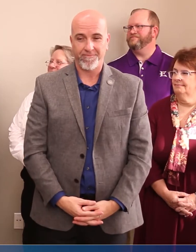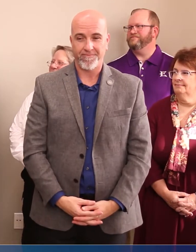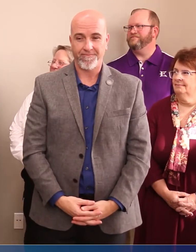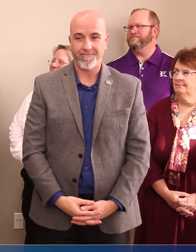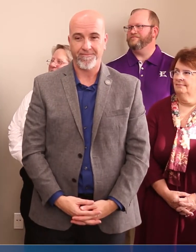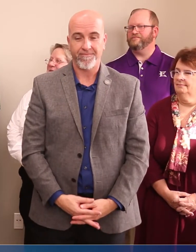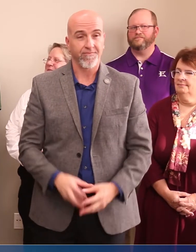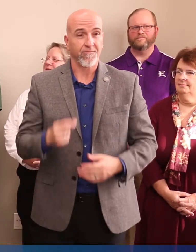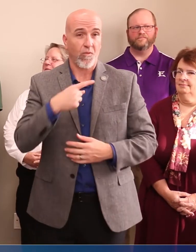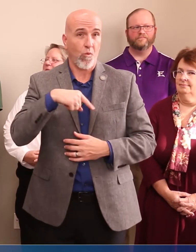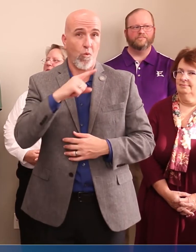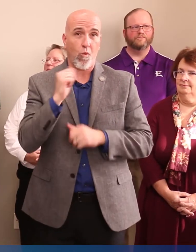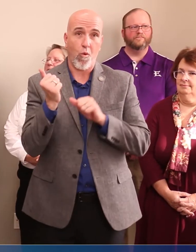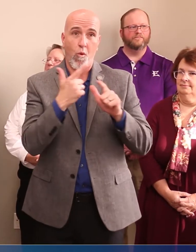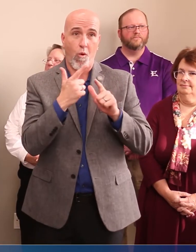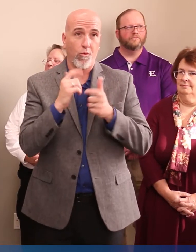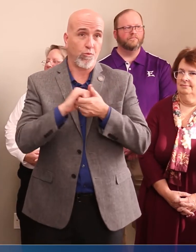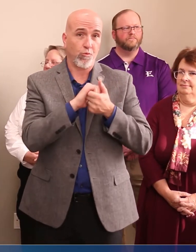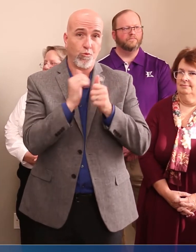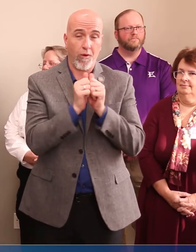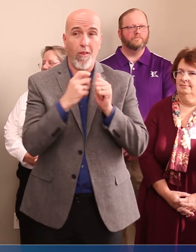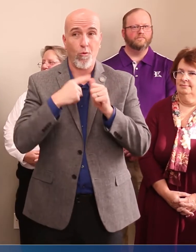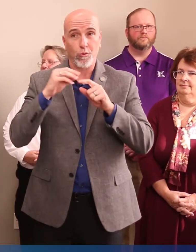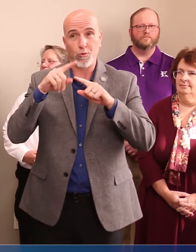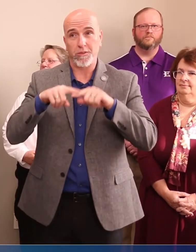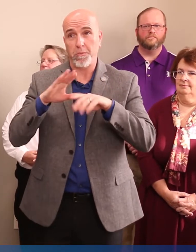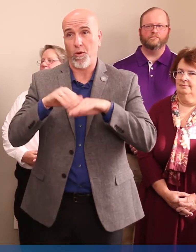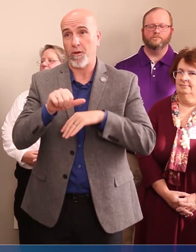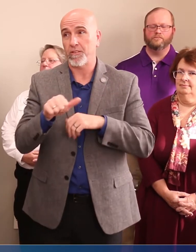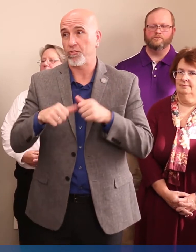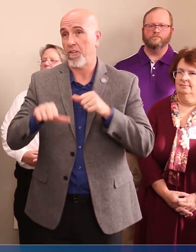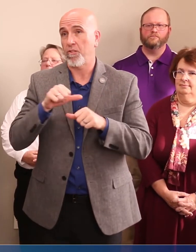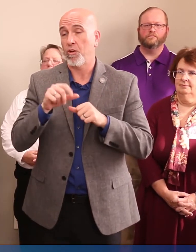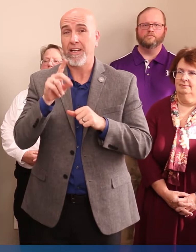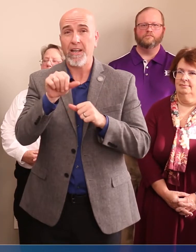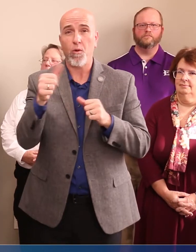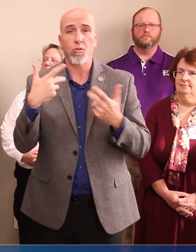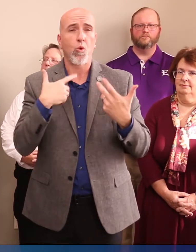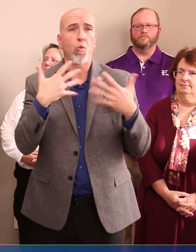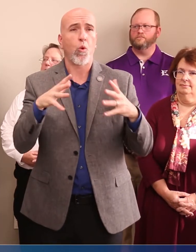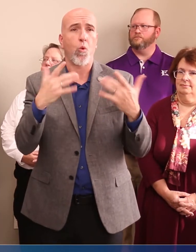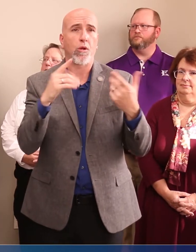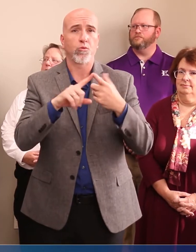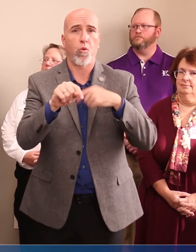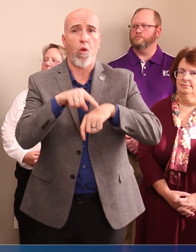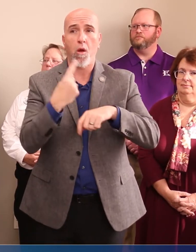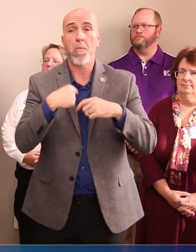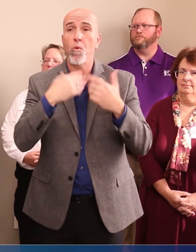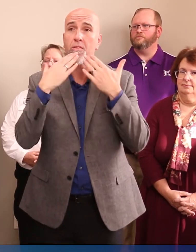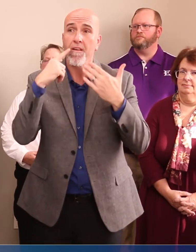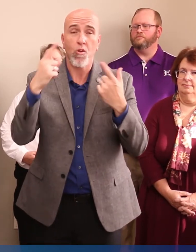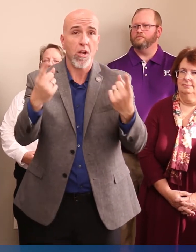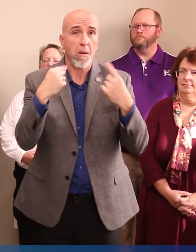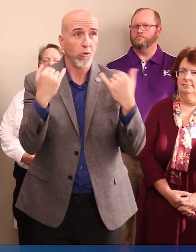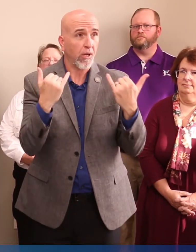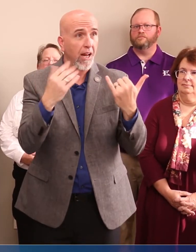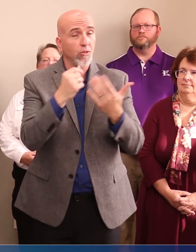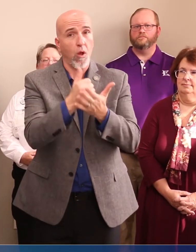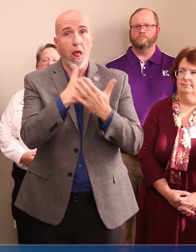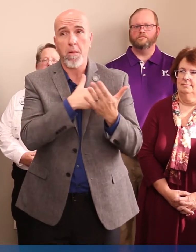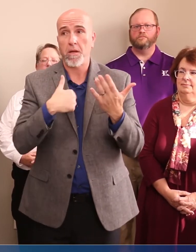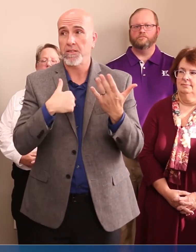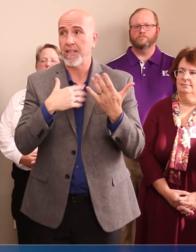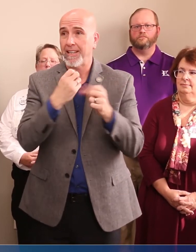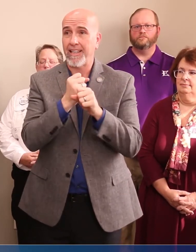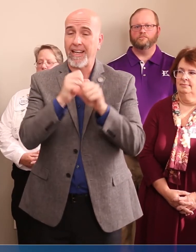We're all on this together and we do count on each other. Anything else from anybody? We don't want to wait here too long. We do thank you for coming today to help us